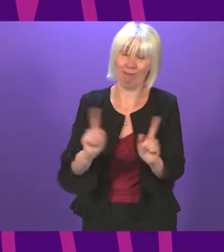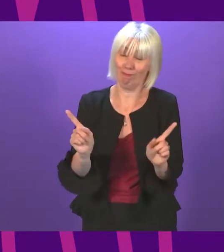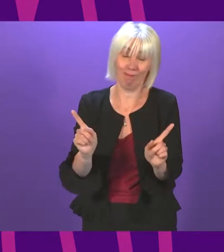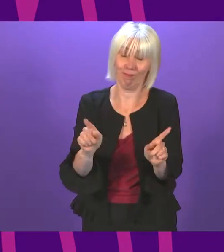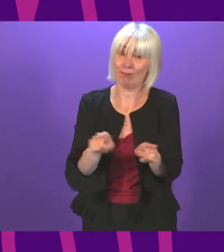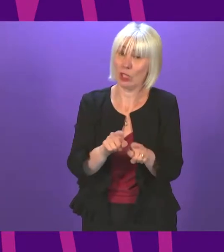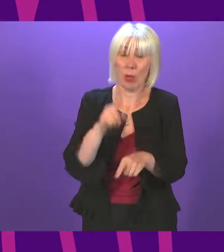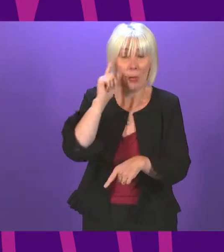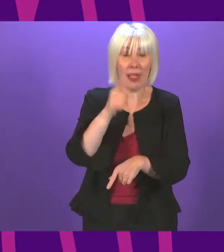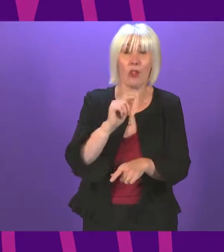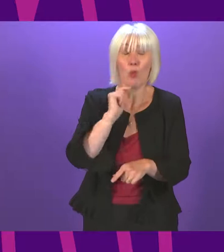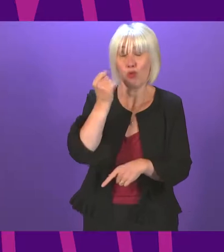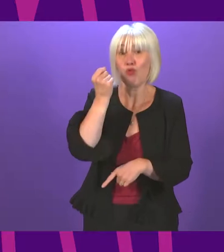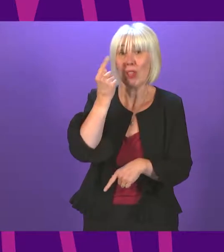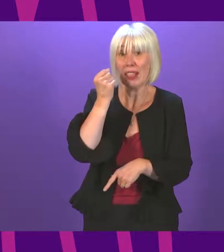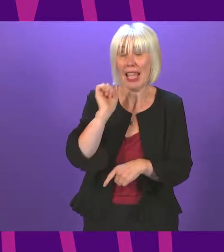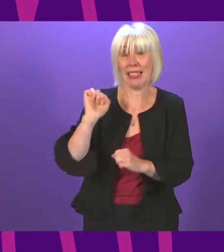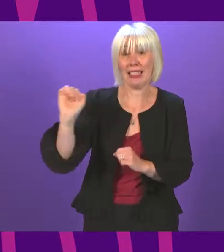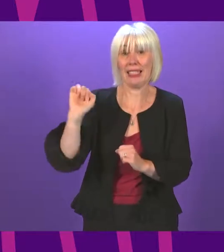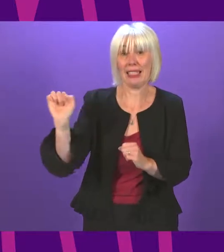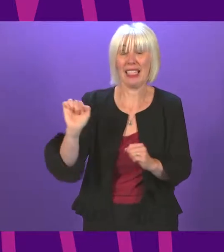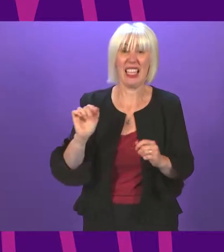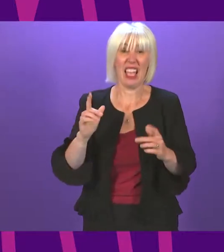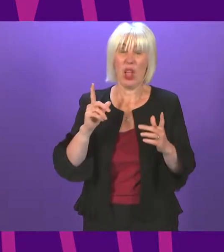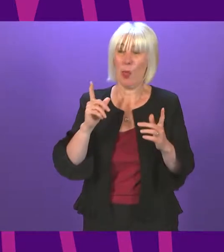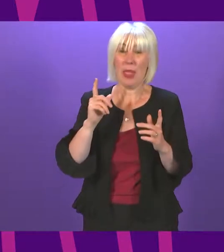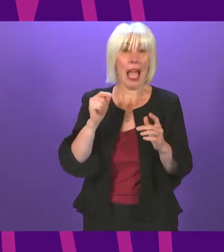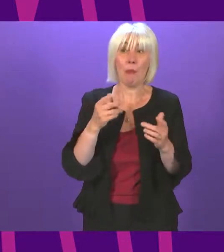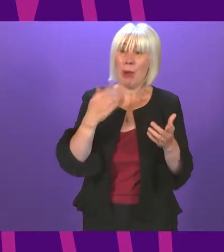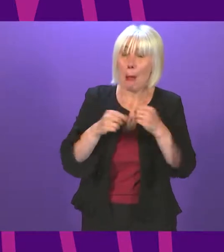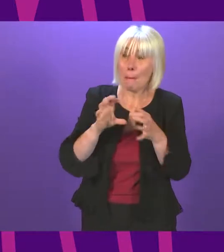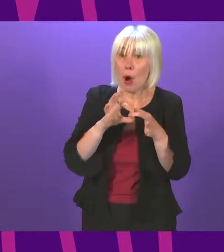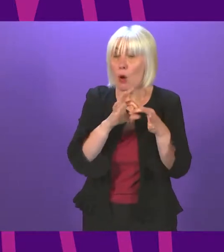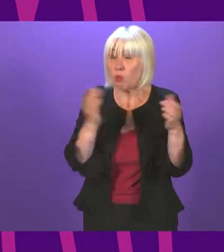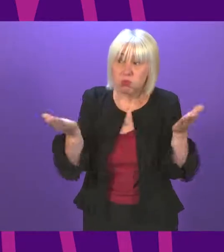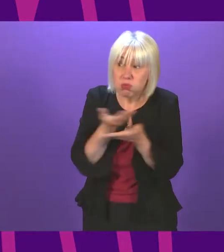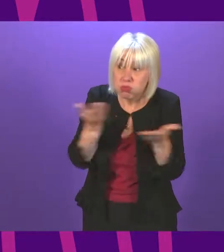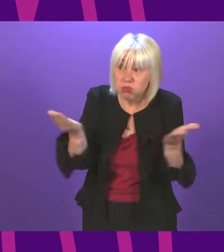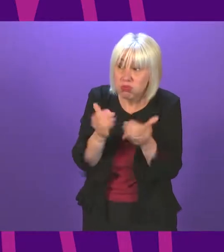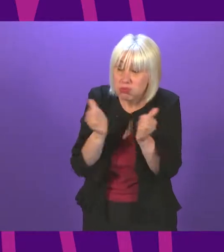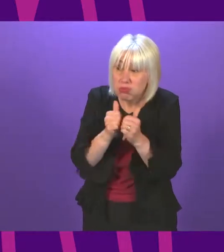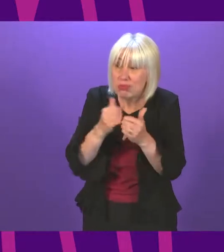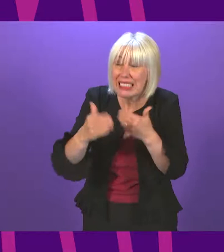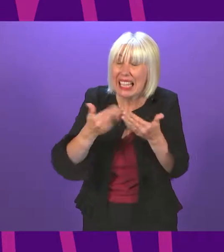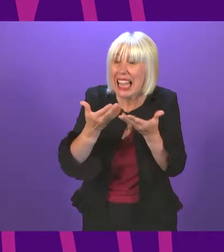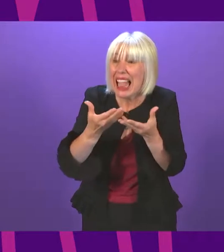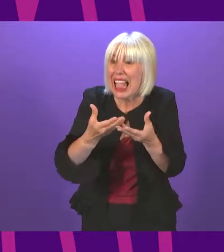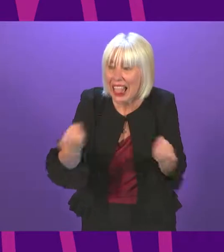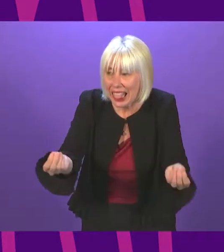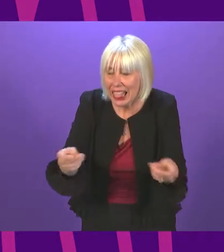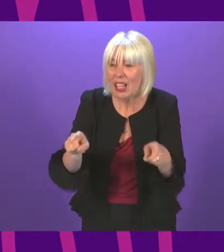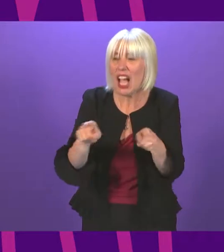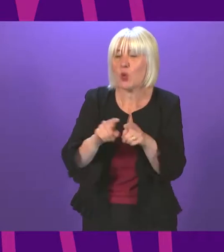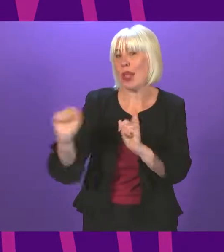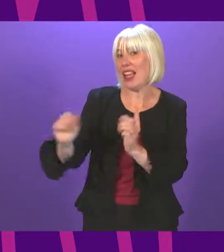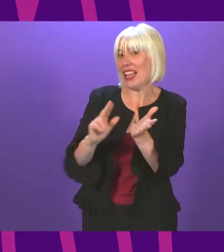that the divider-in-chief can only act the great unifier for so long. And I think they'll also come to realise that cooperation to Nicola